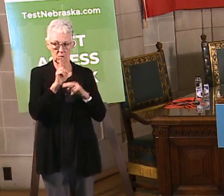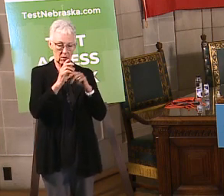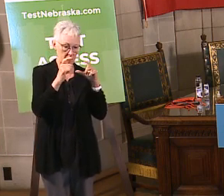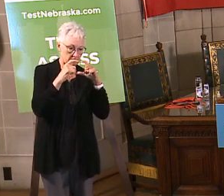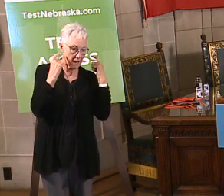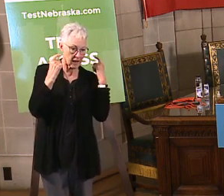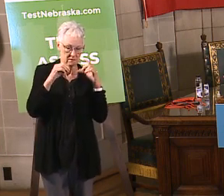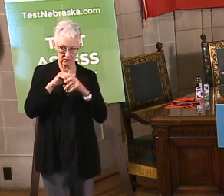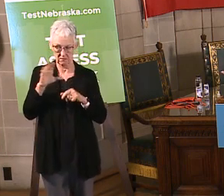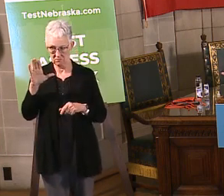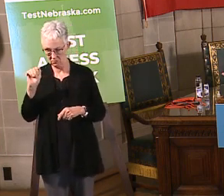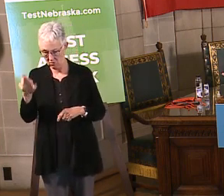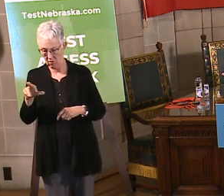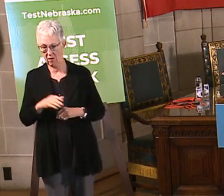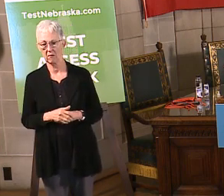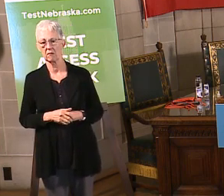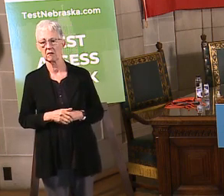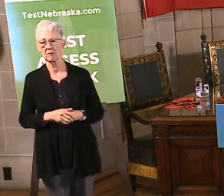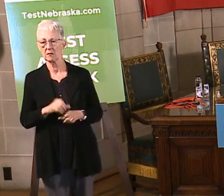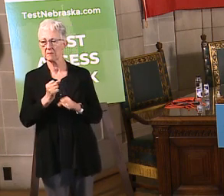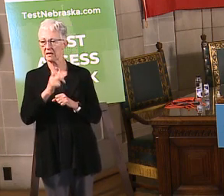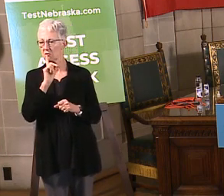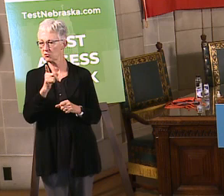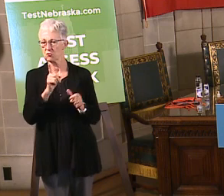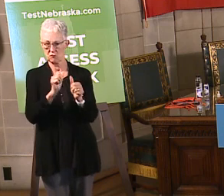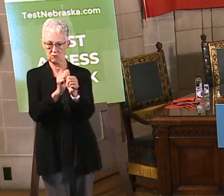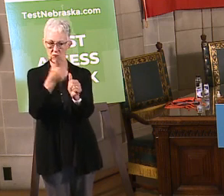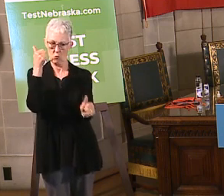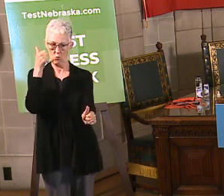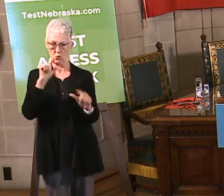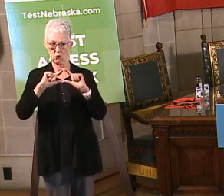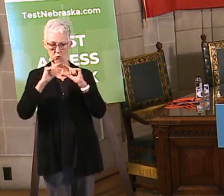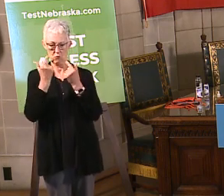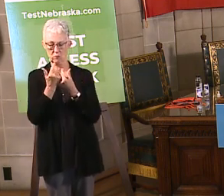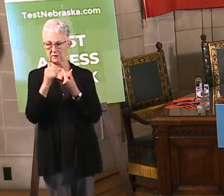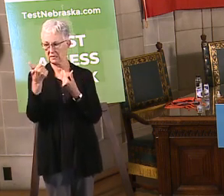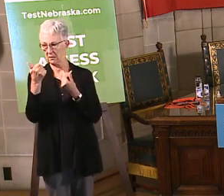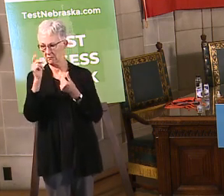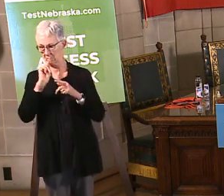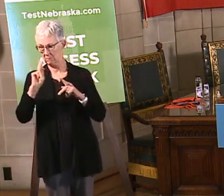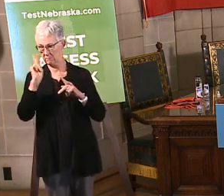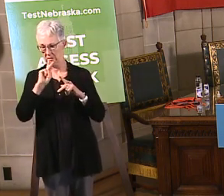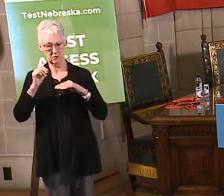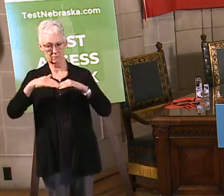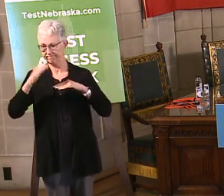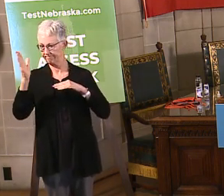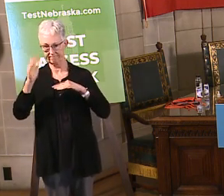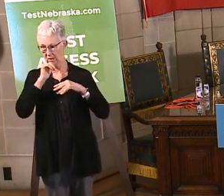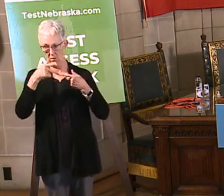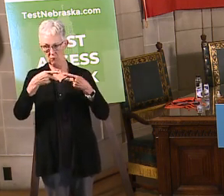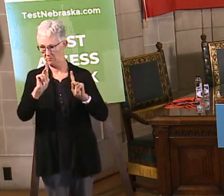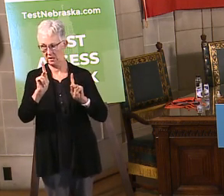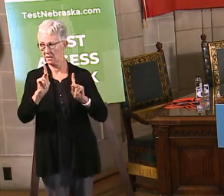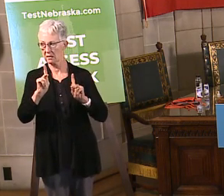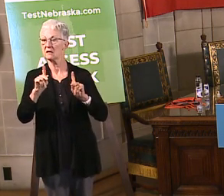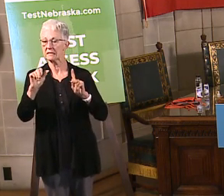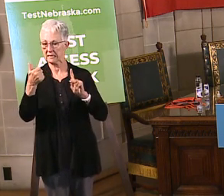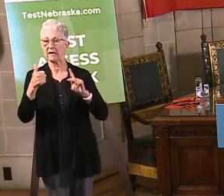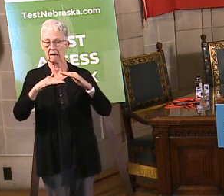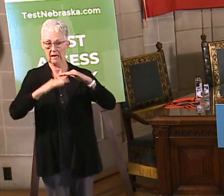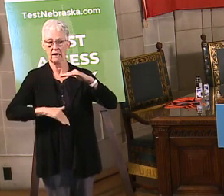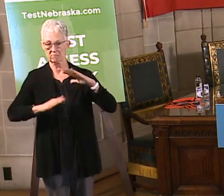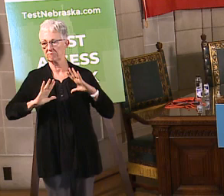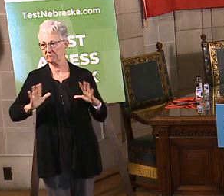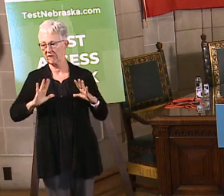masks. Make sure that you're avoiding groups of ten people or more. All that sort of thing is going to be good for remembering those social distancing